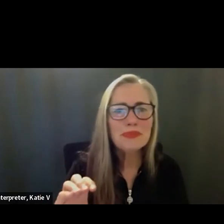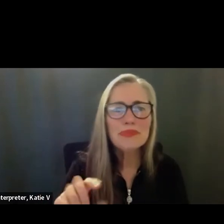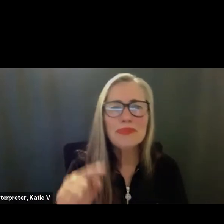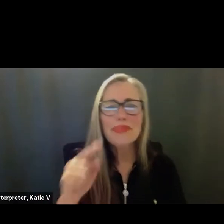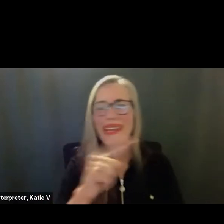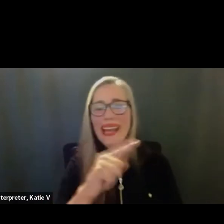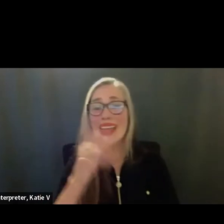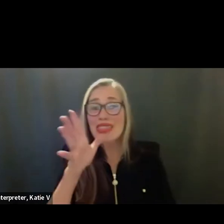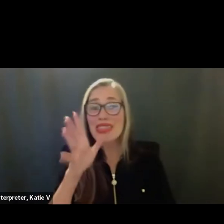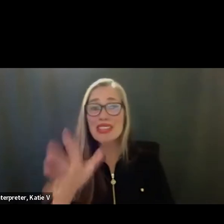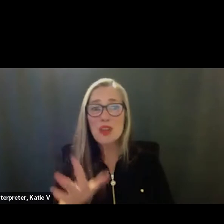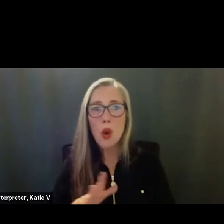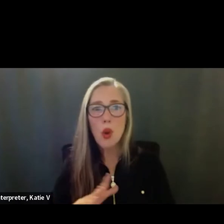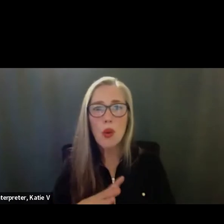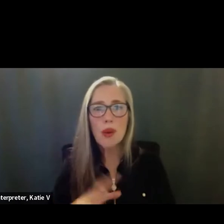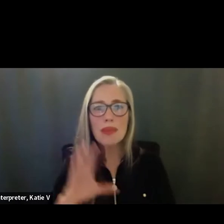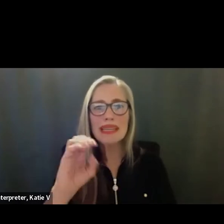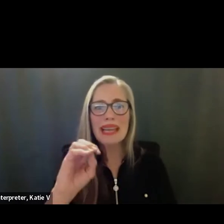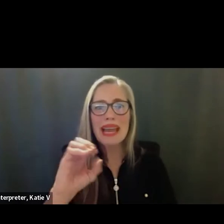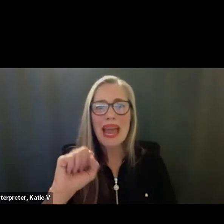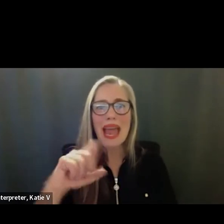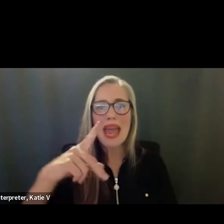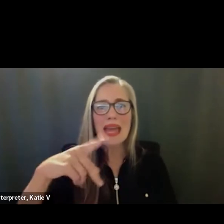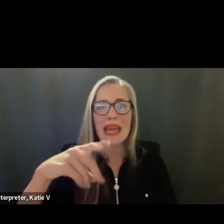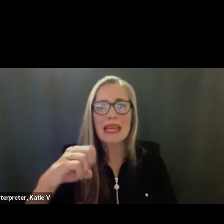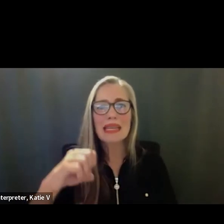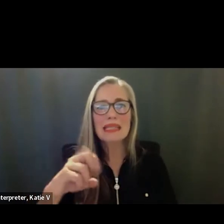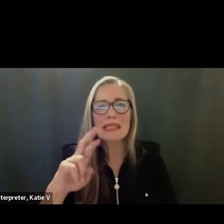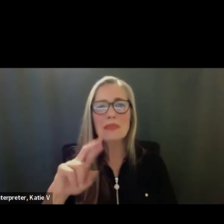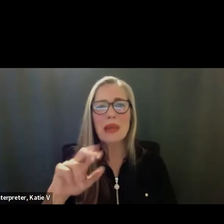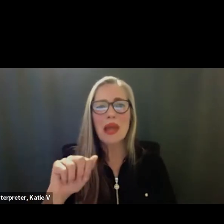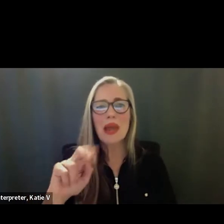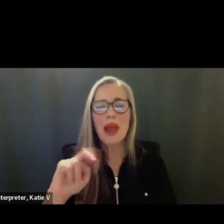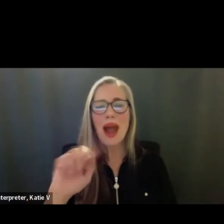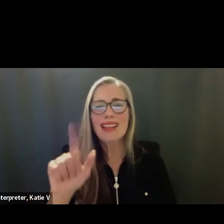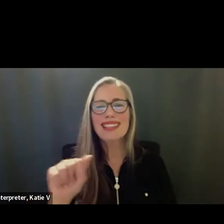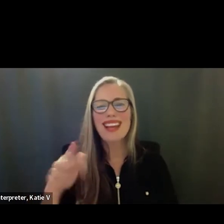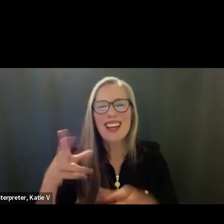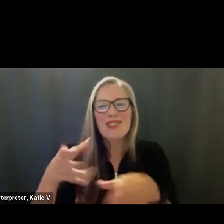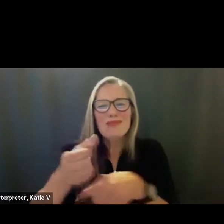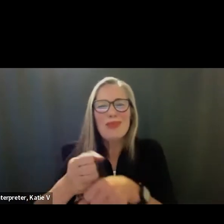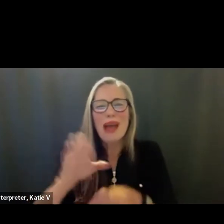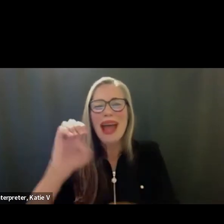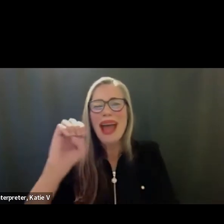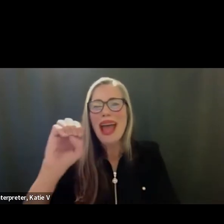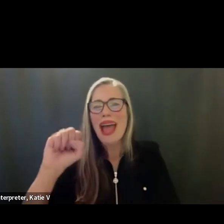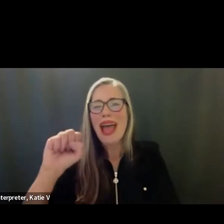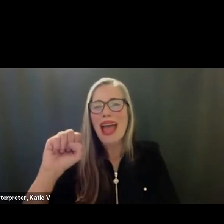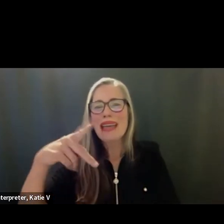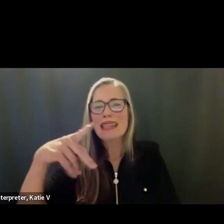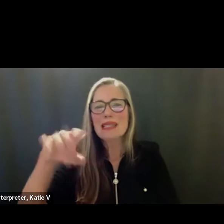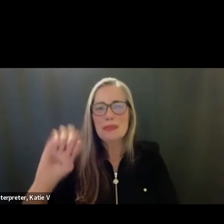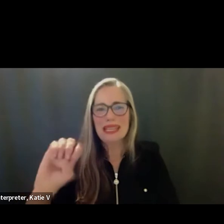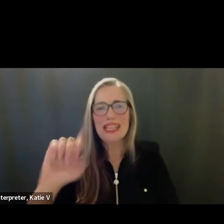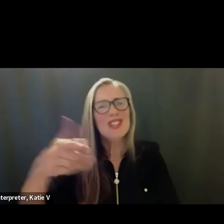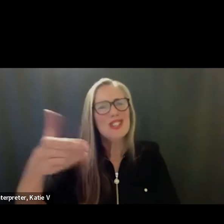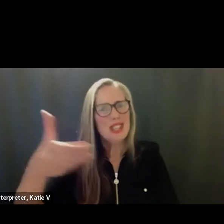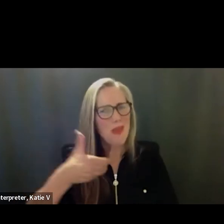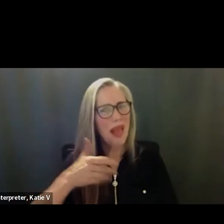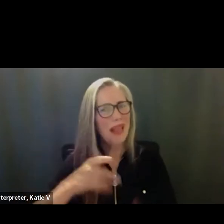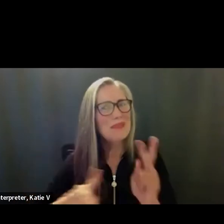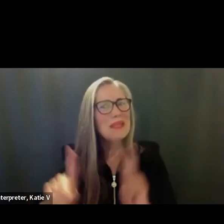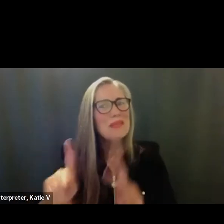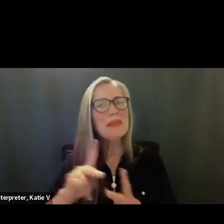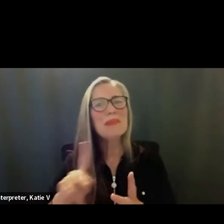welcomes everyone and treats everyone with respect and kindness. So thank you, SB, as we lovingly call her. And then we